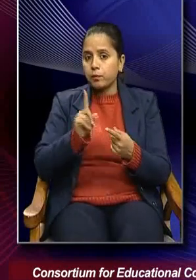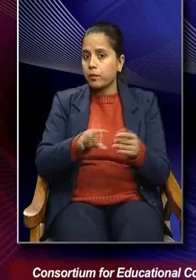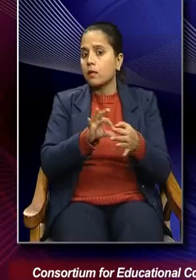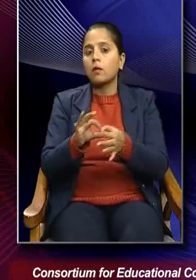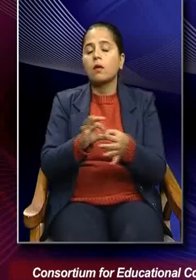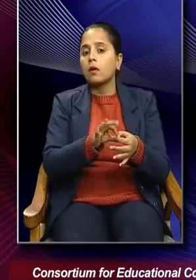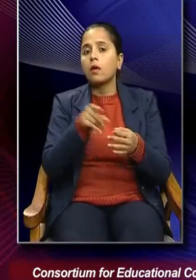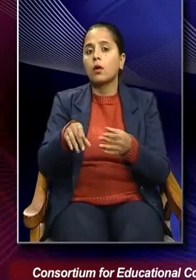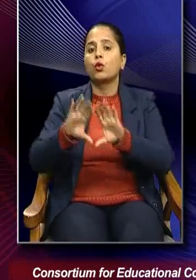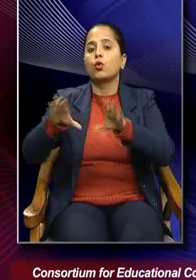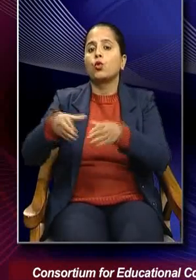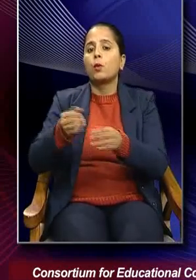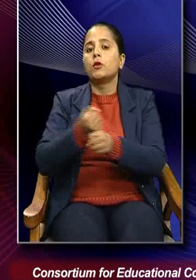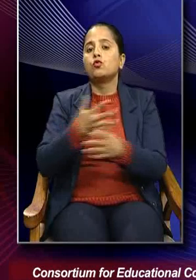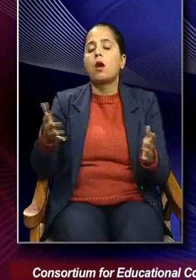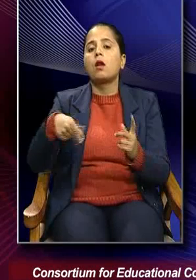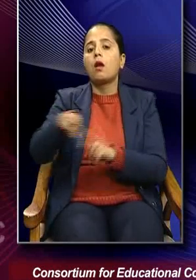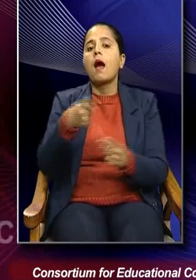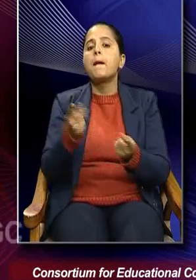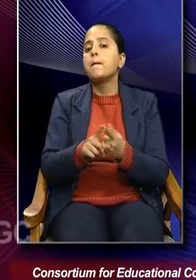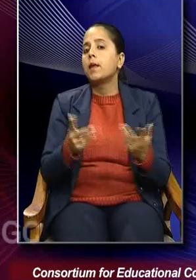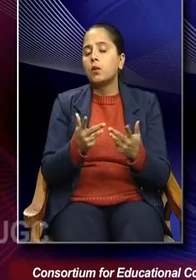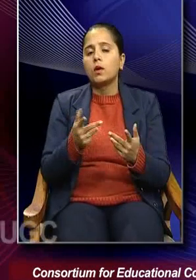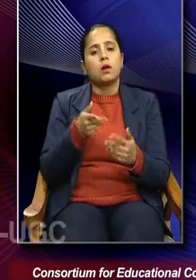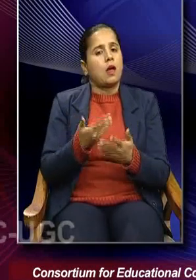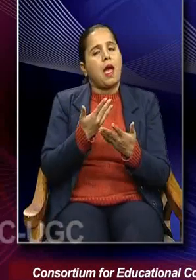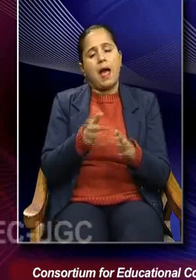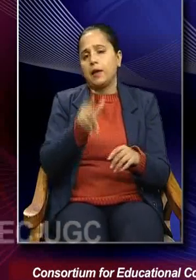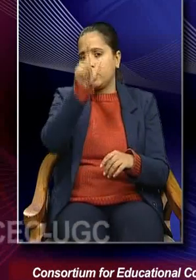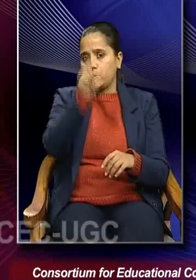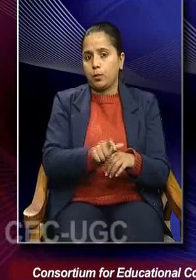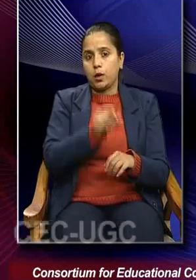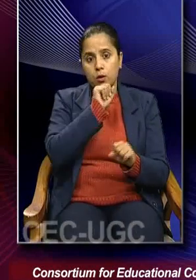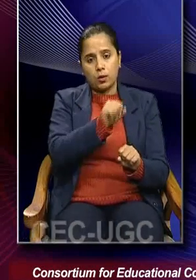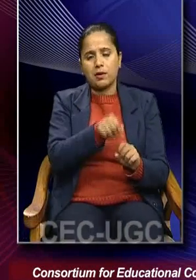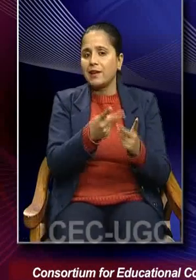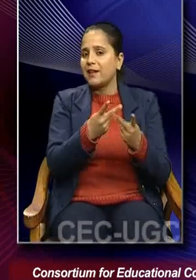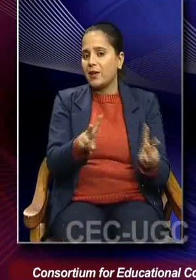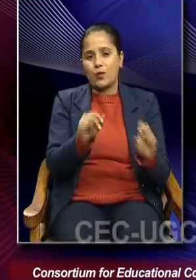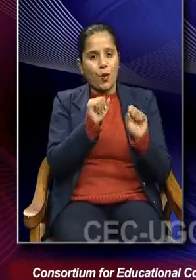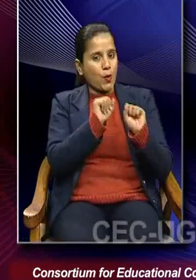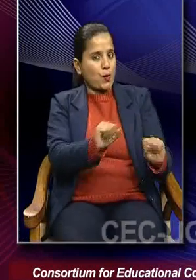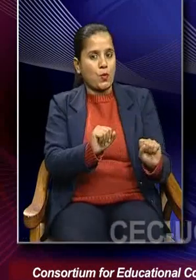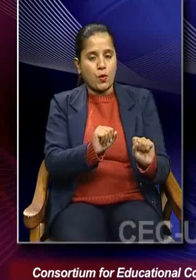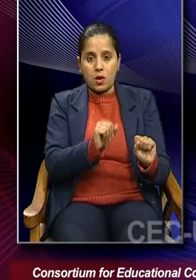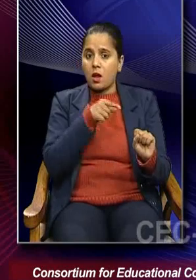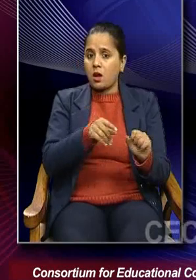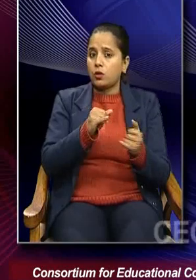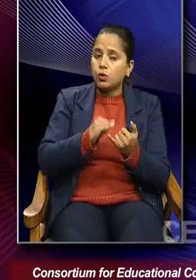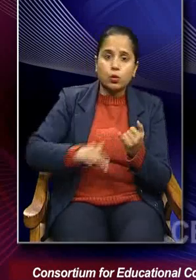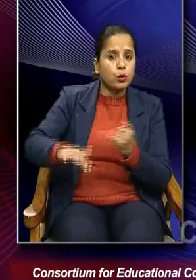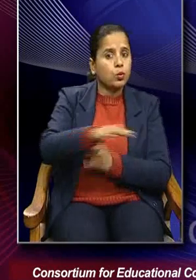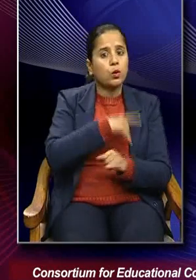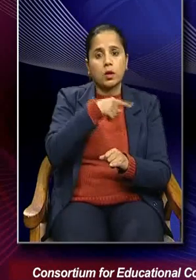happening at the general level. So, every individual is unique. Every society